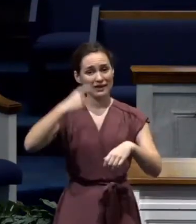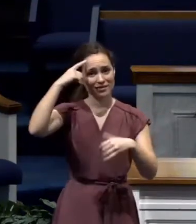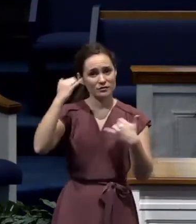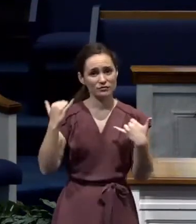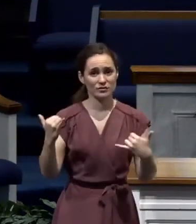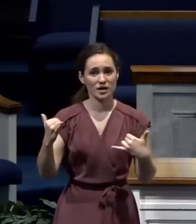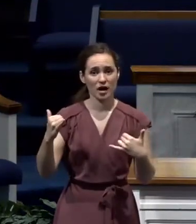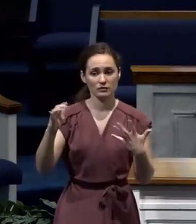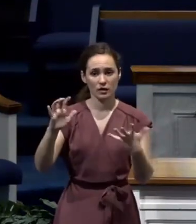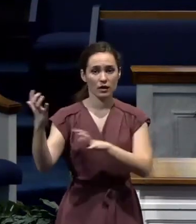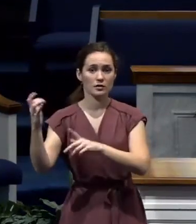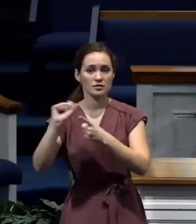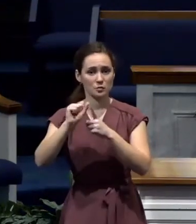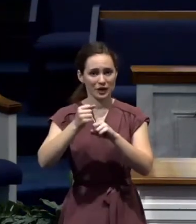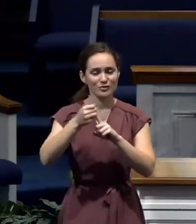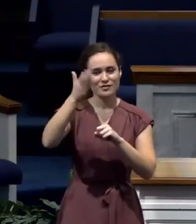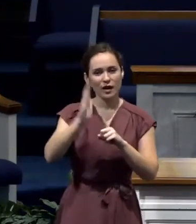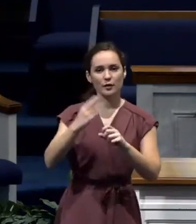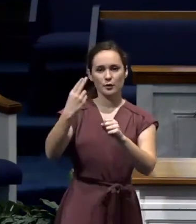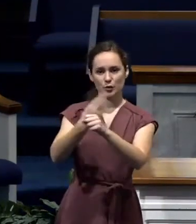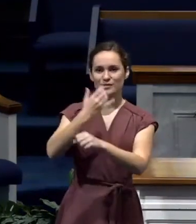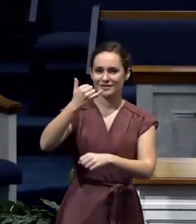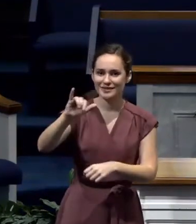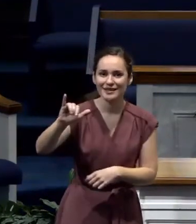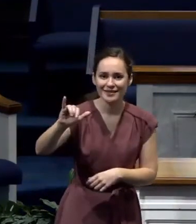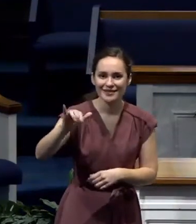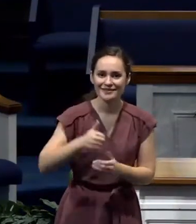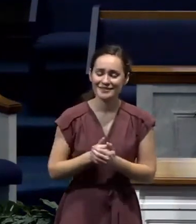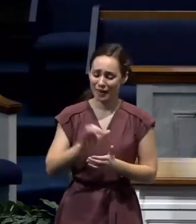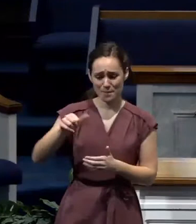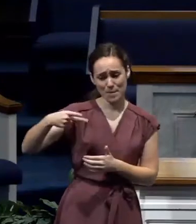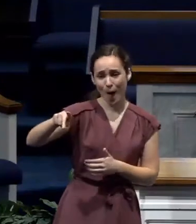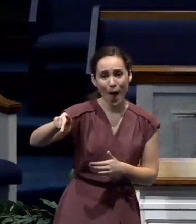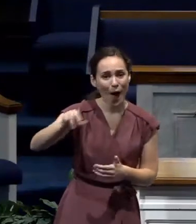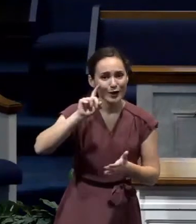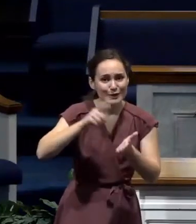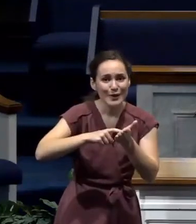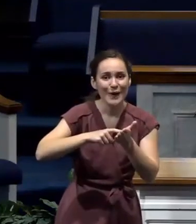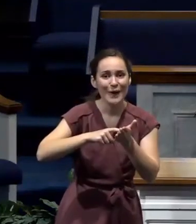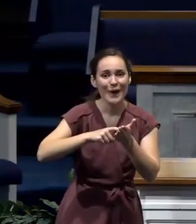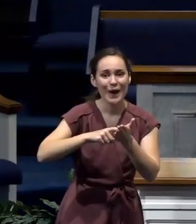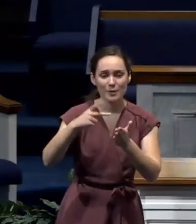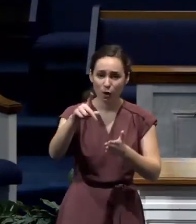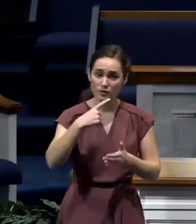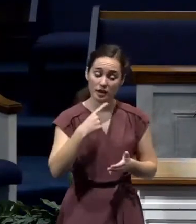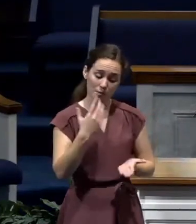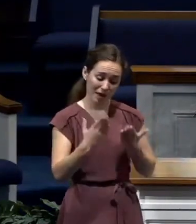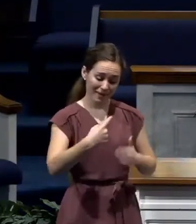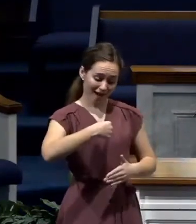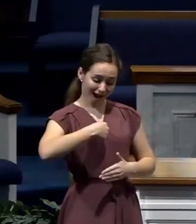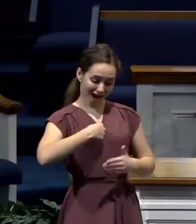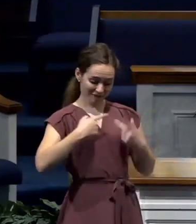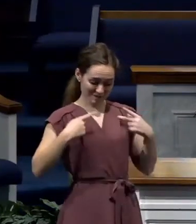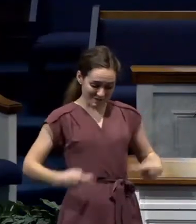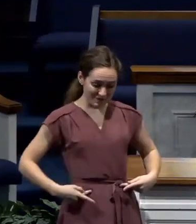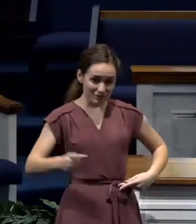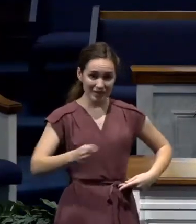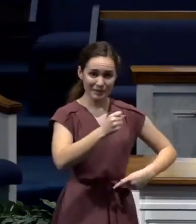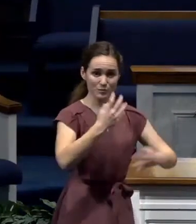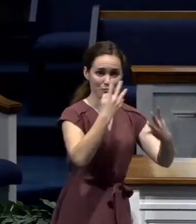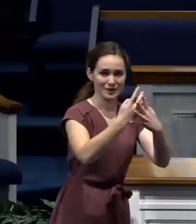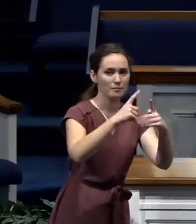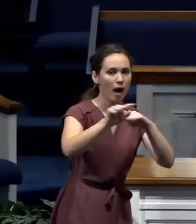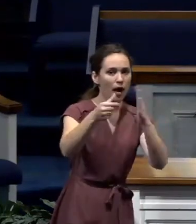we can't even comprehend. That's what Paul saw here. I might be in prison, but the gospel is not being hindered.